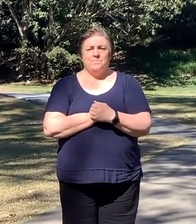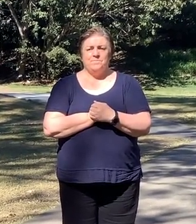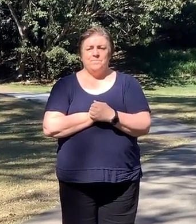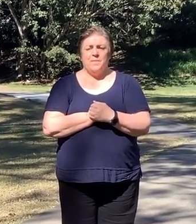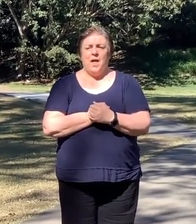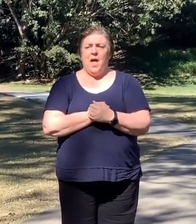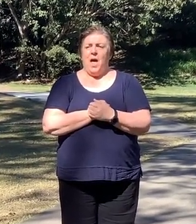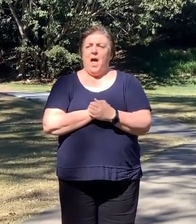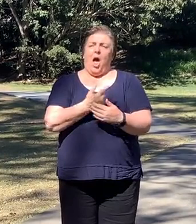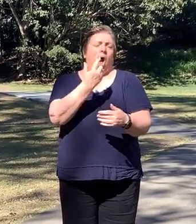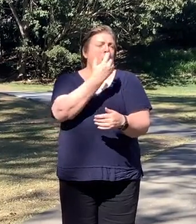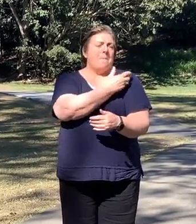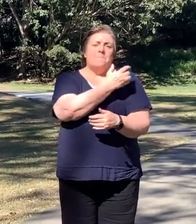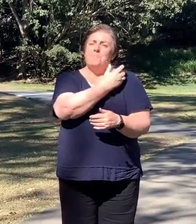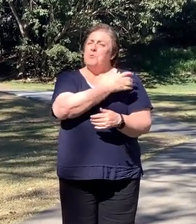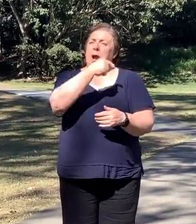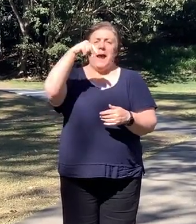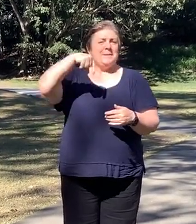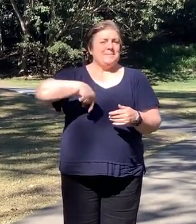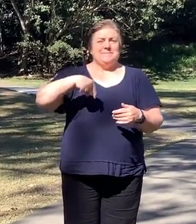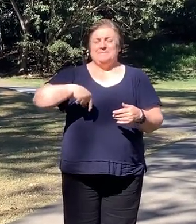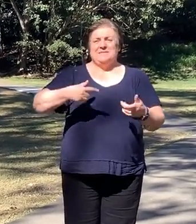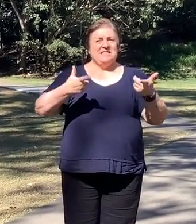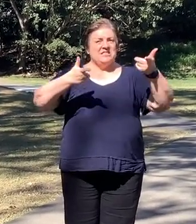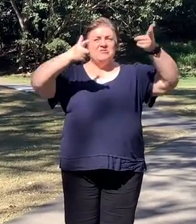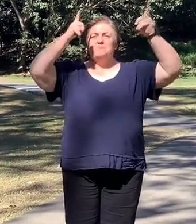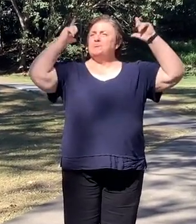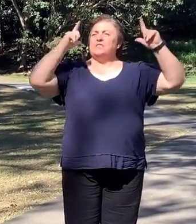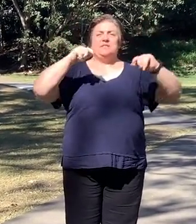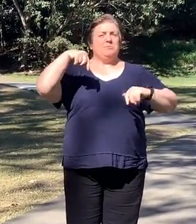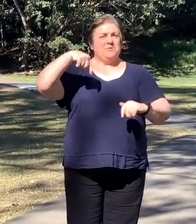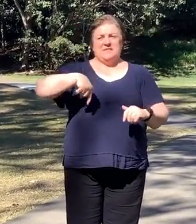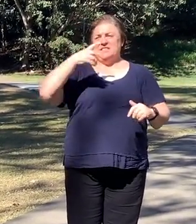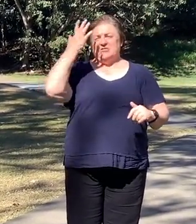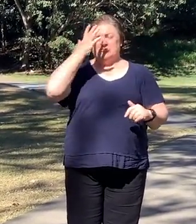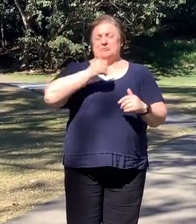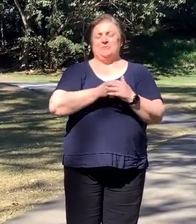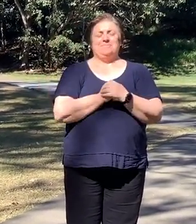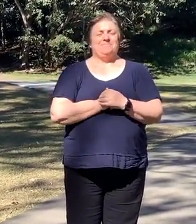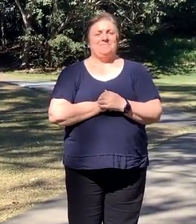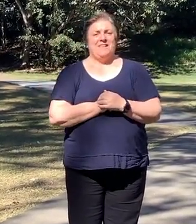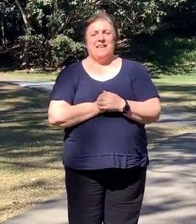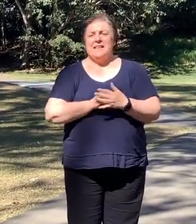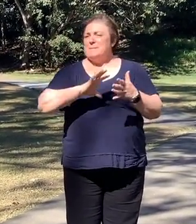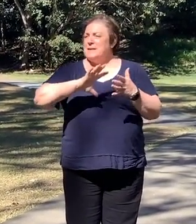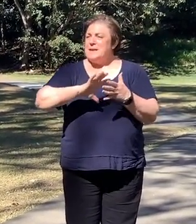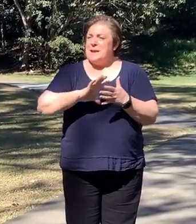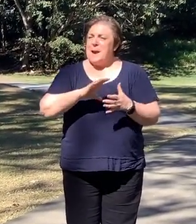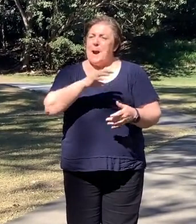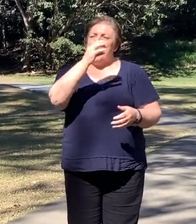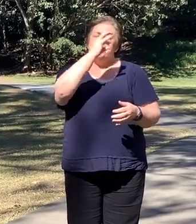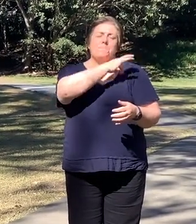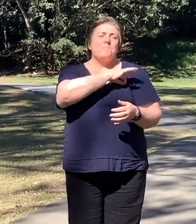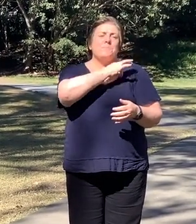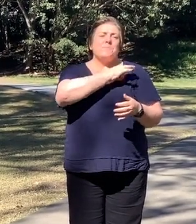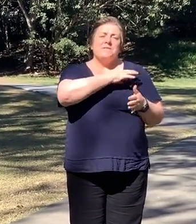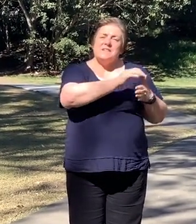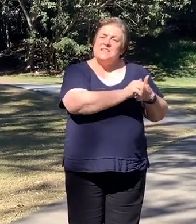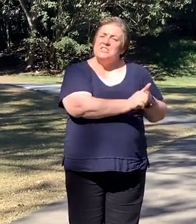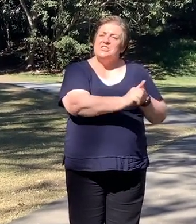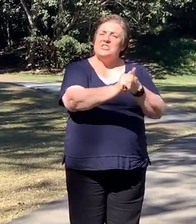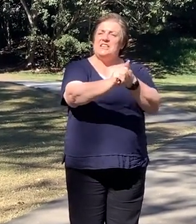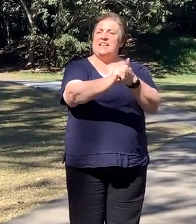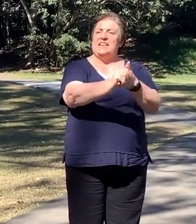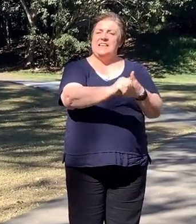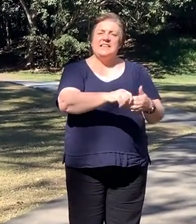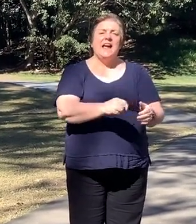So I'm really proud to be the principal of this great school and it's been a real privilege this week to lead such dedicated group of